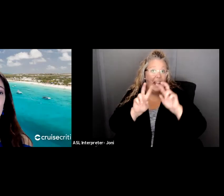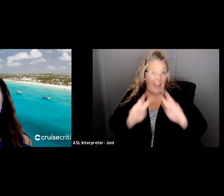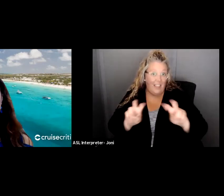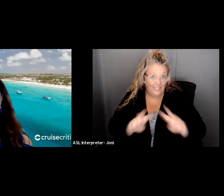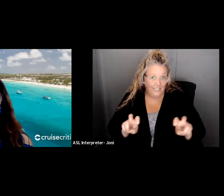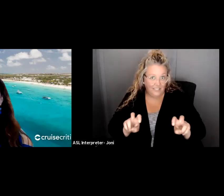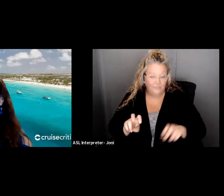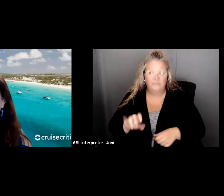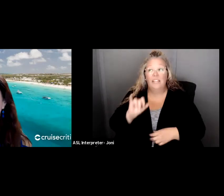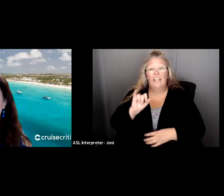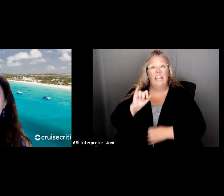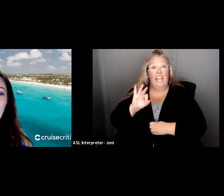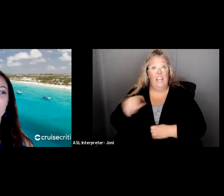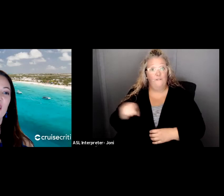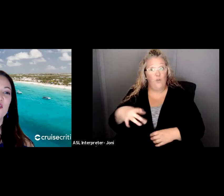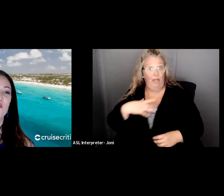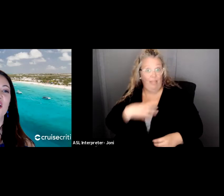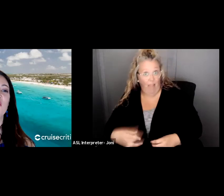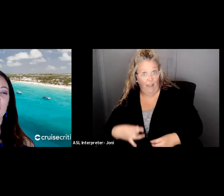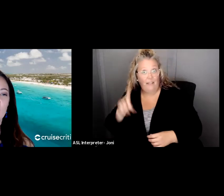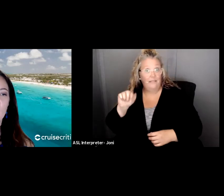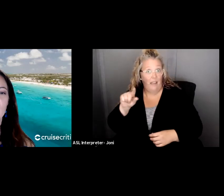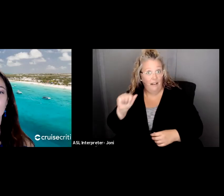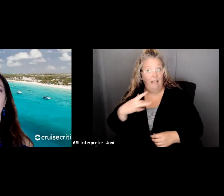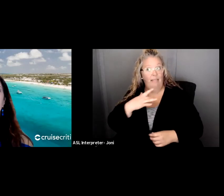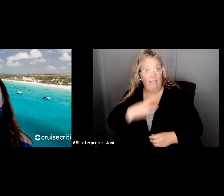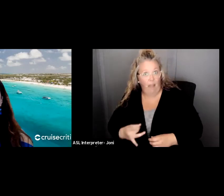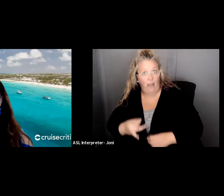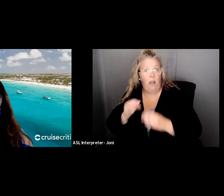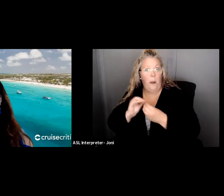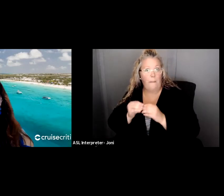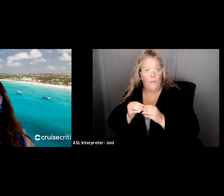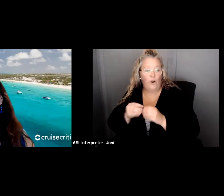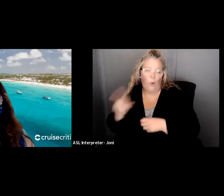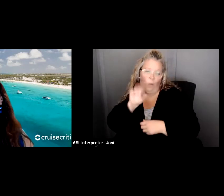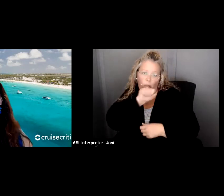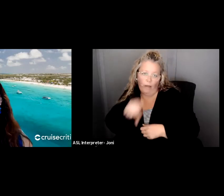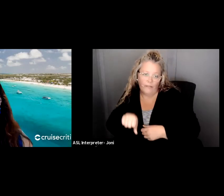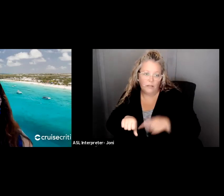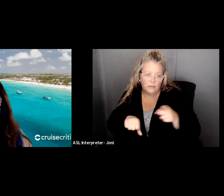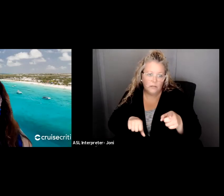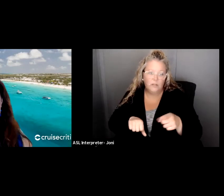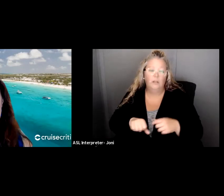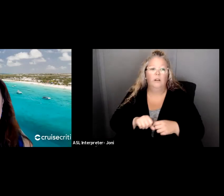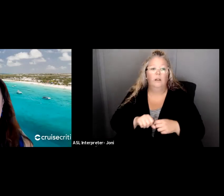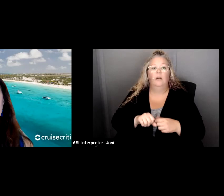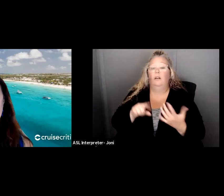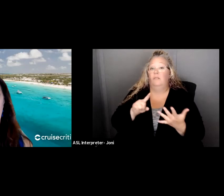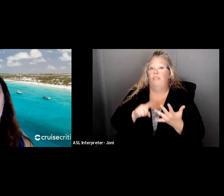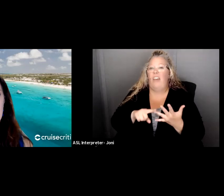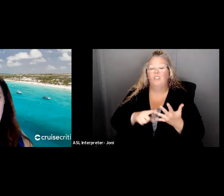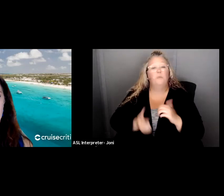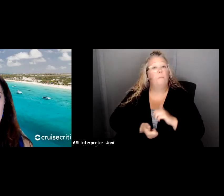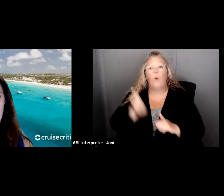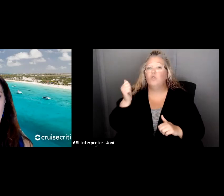it. Your creatives may not like it as much, but it is so essential. And it basically is going over market research and